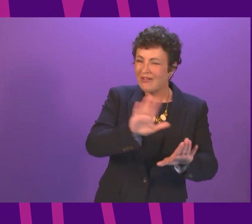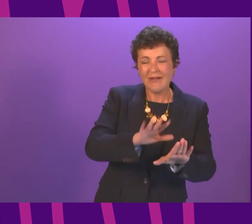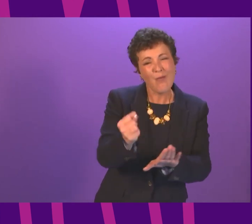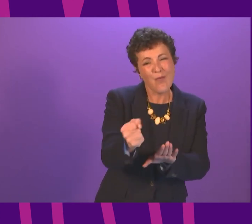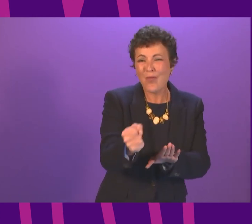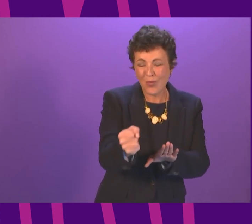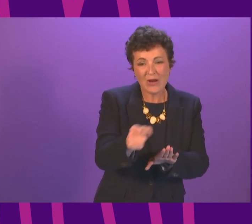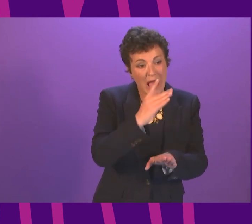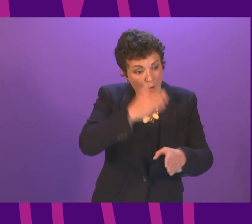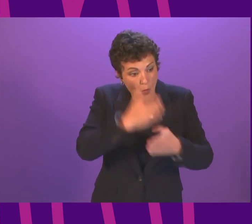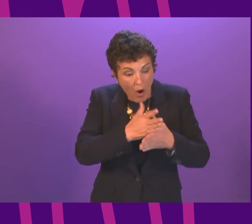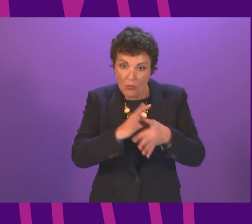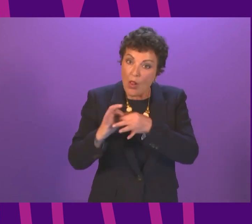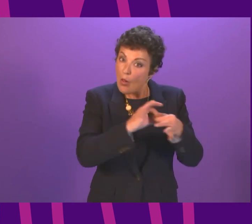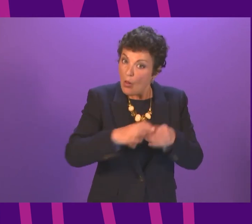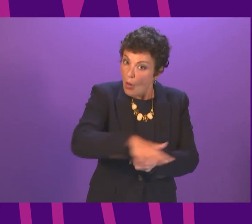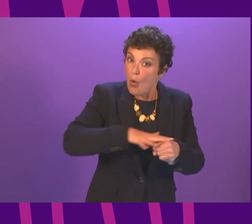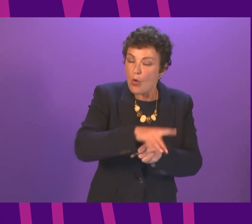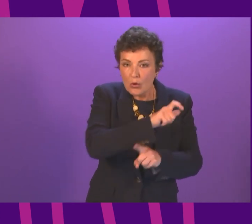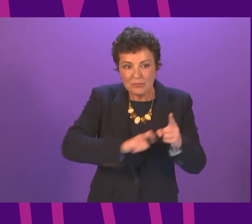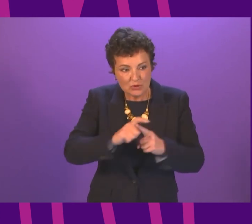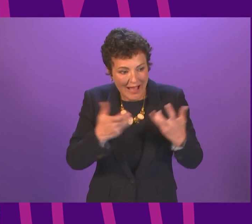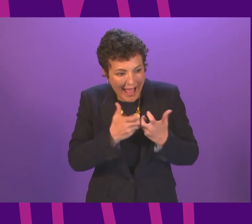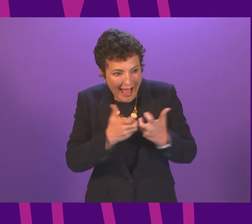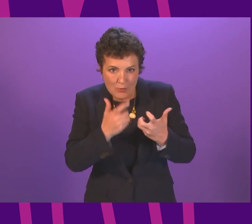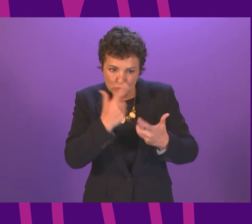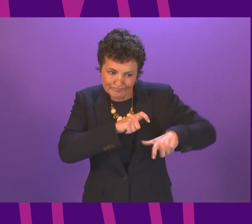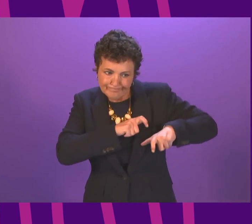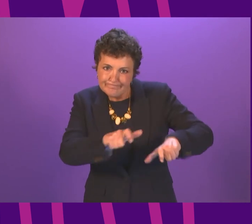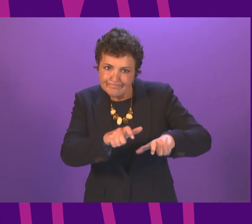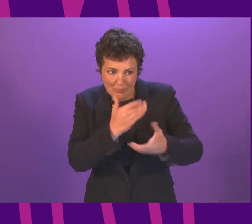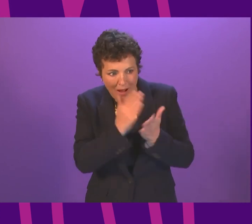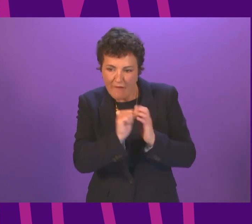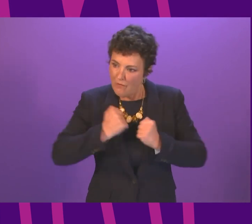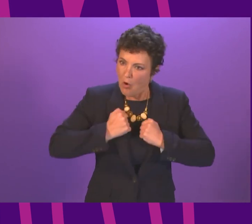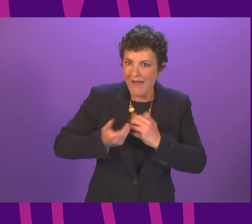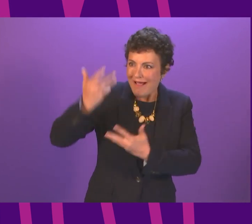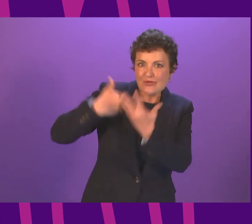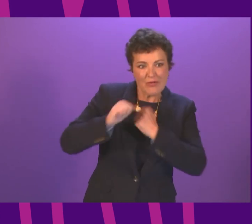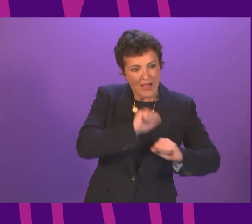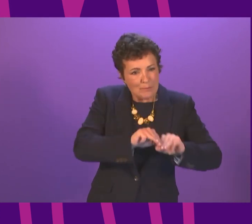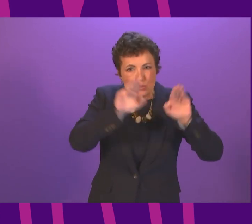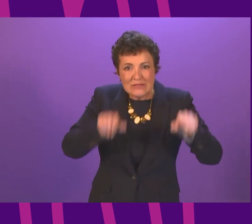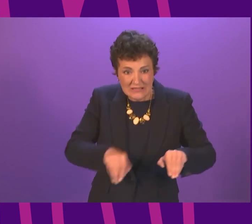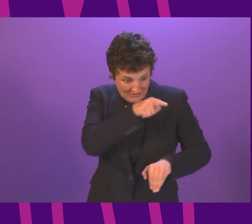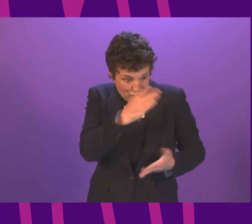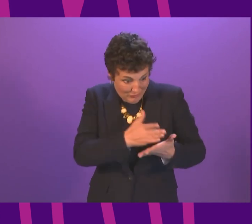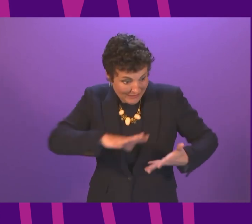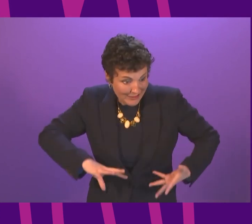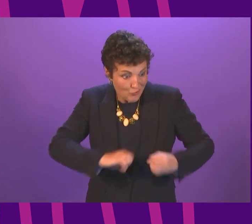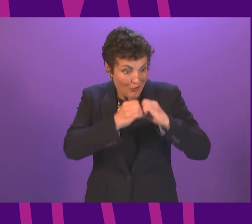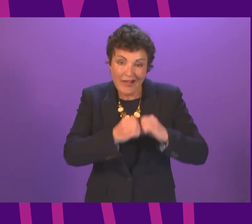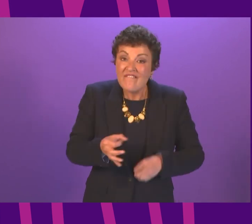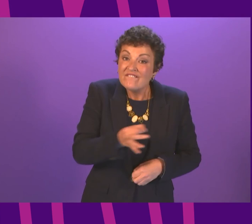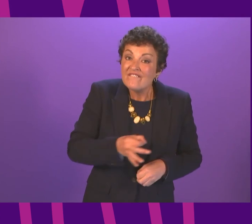hold and work with the local community to find a way to retain this important part of our nation's history, where it belongs in the village